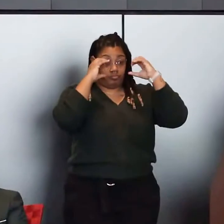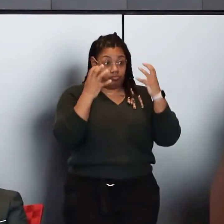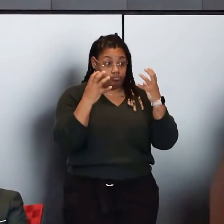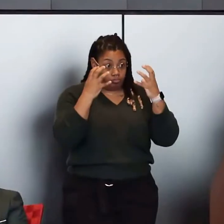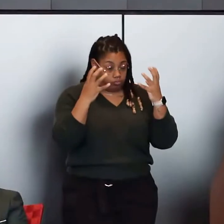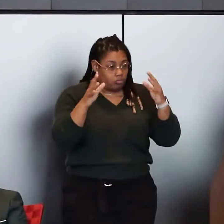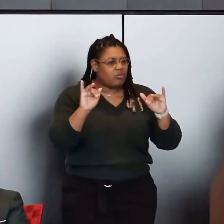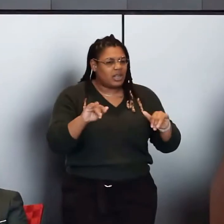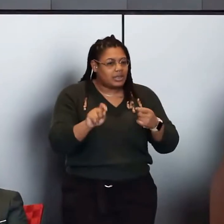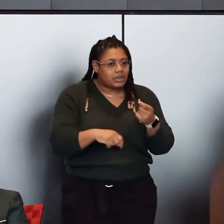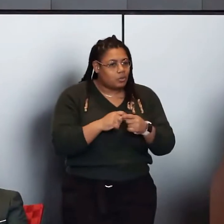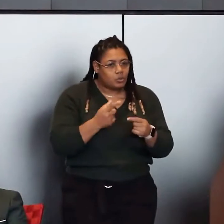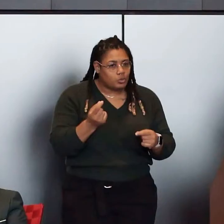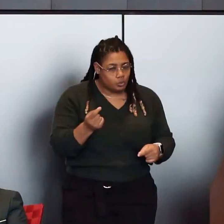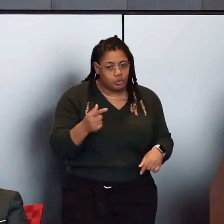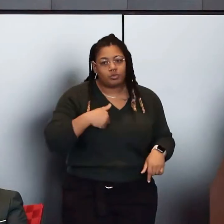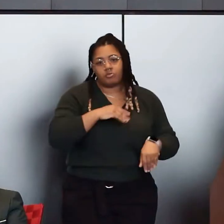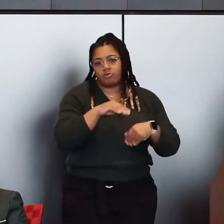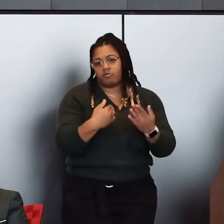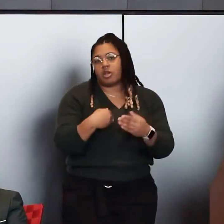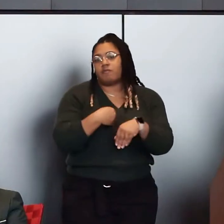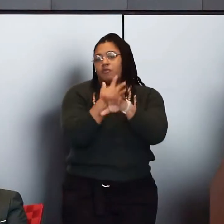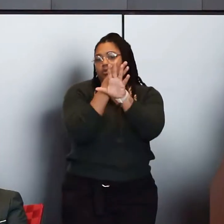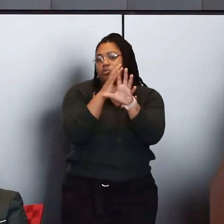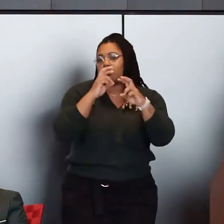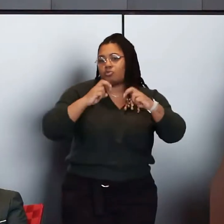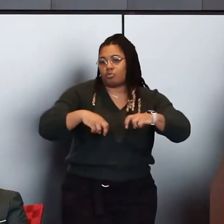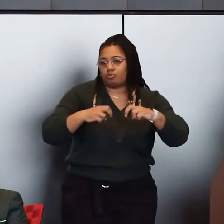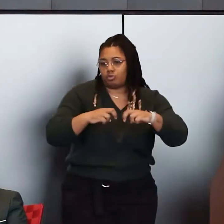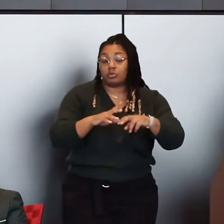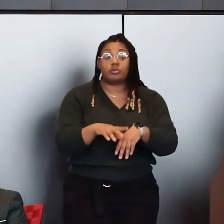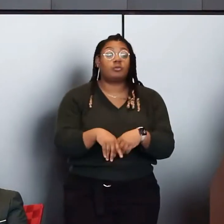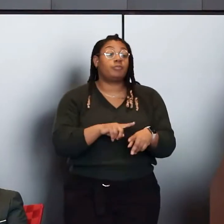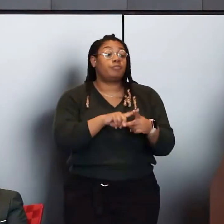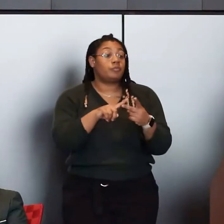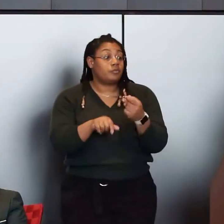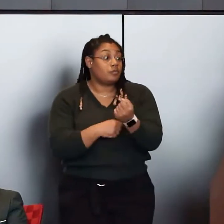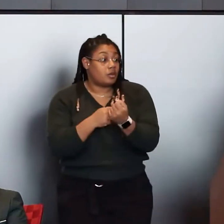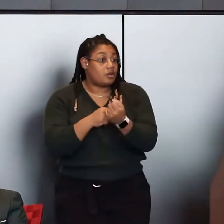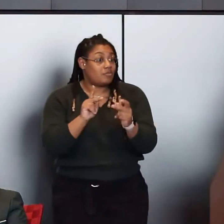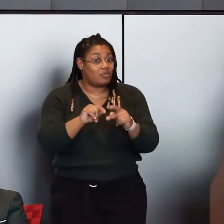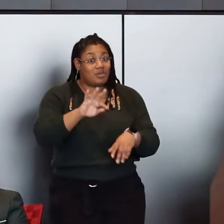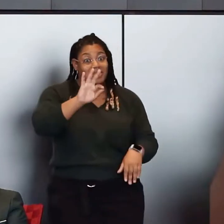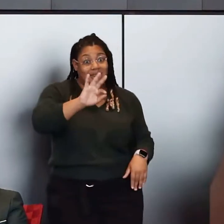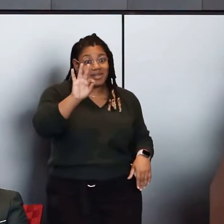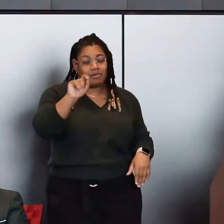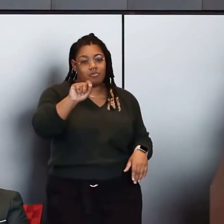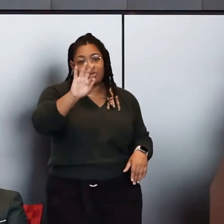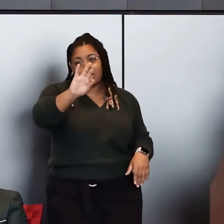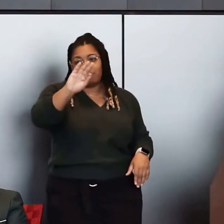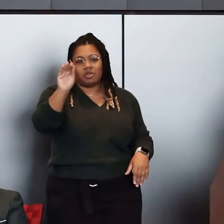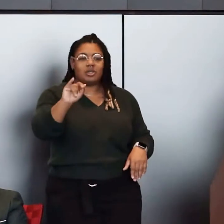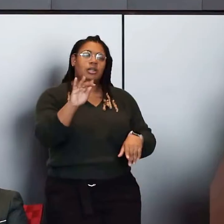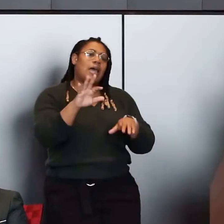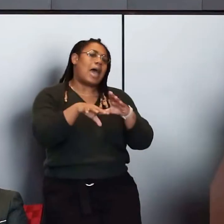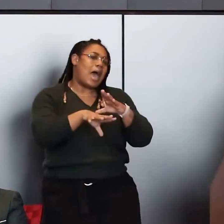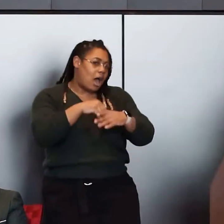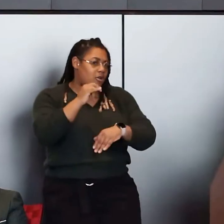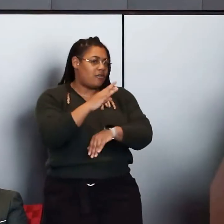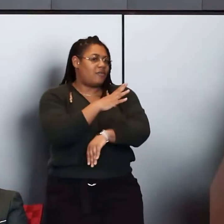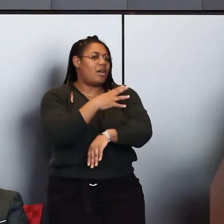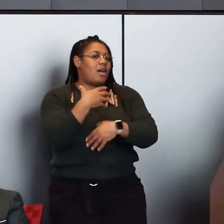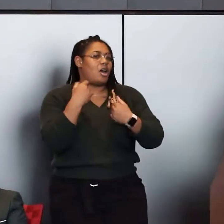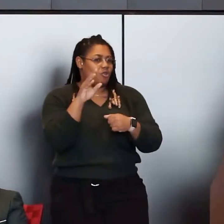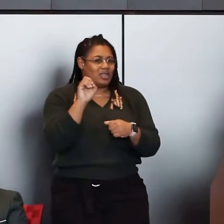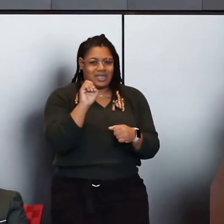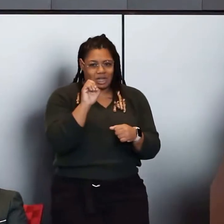provide virtual coaching supporting people. What we used to say for the 99.9 percent of the time they're out of a health care facility, but now we're with